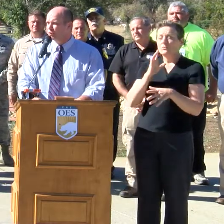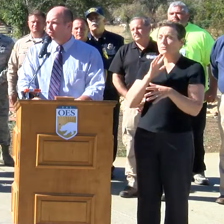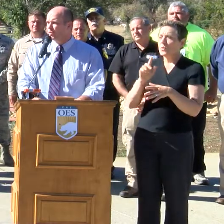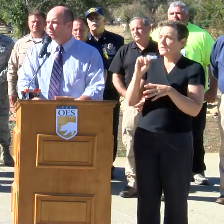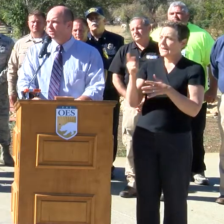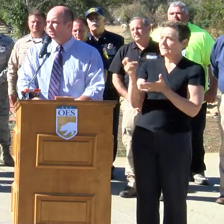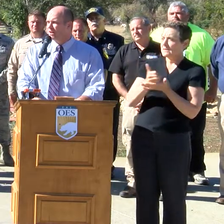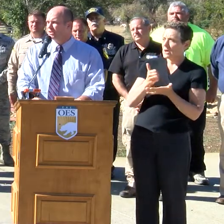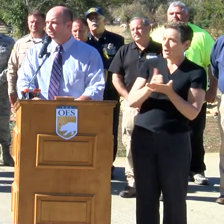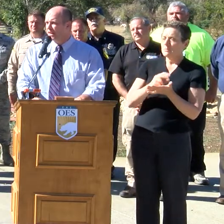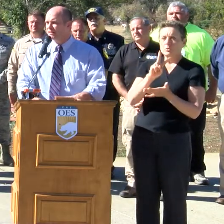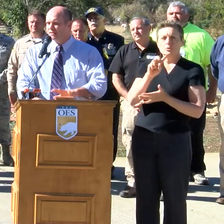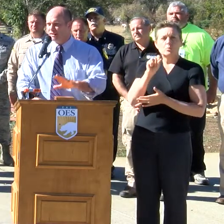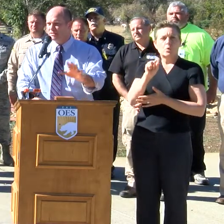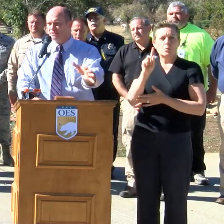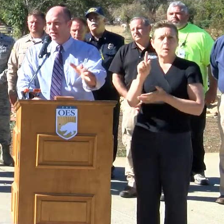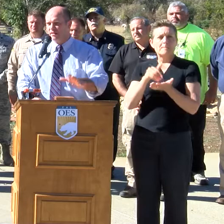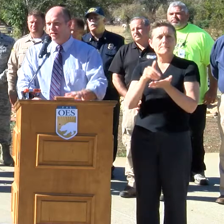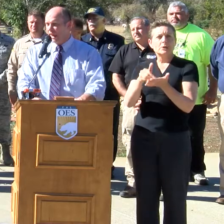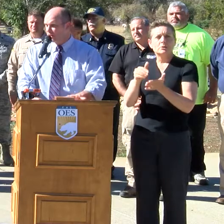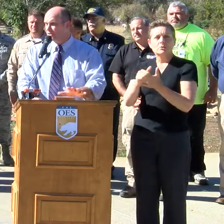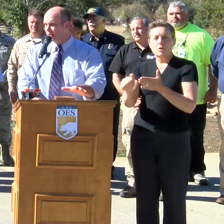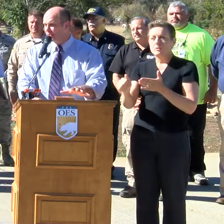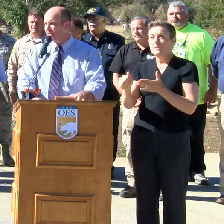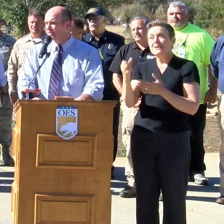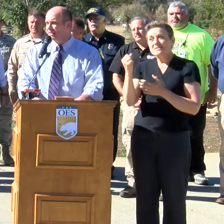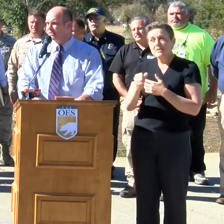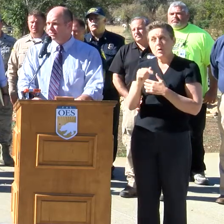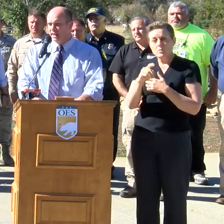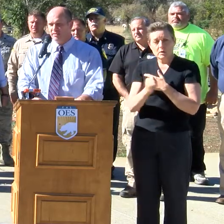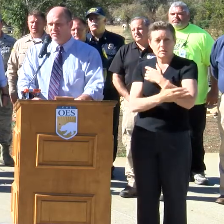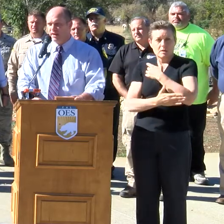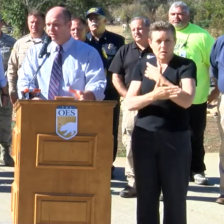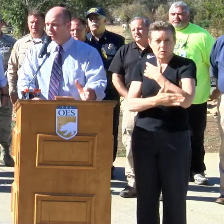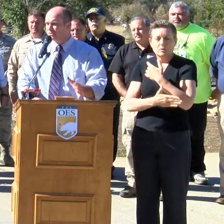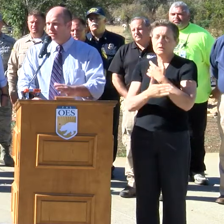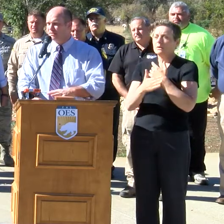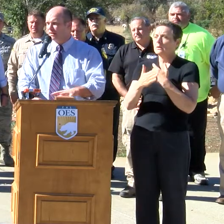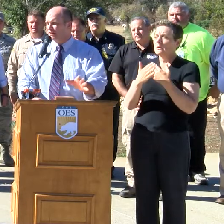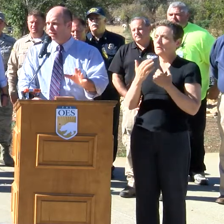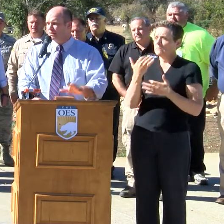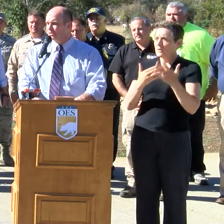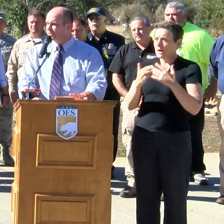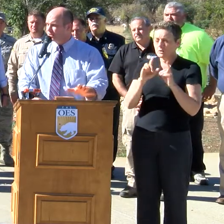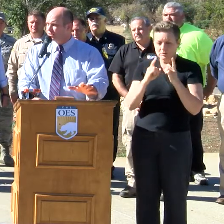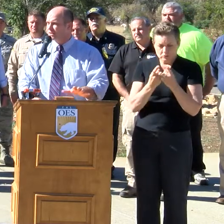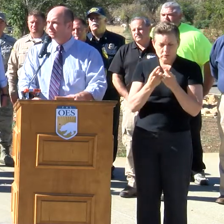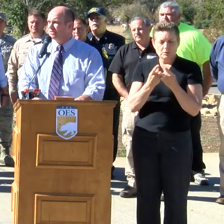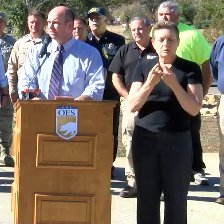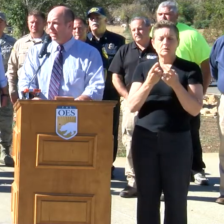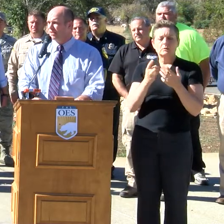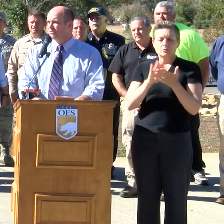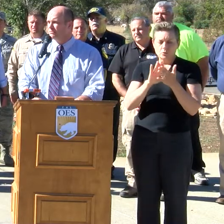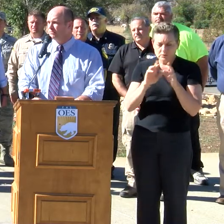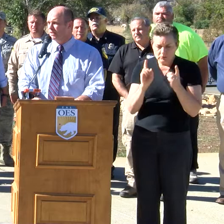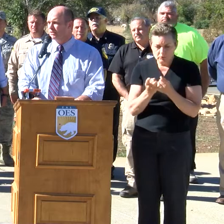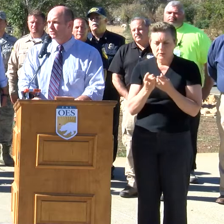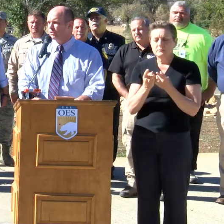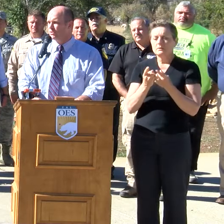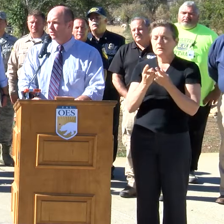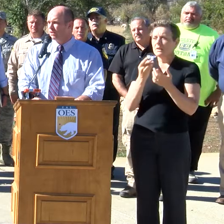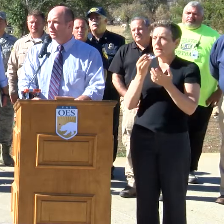is $2.1 million. That's the Southlake annually. That's the Southlake fire district, school districts, the county